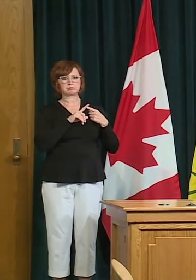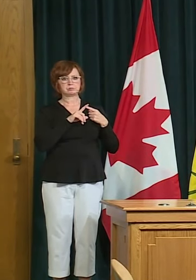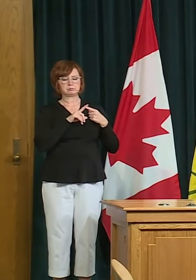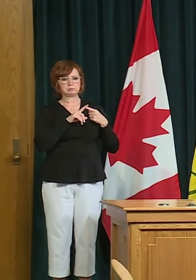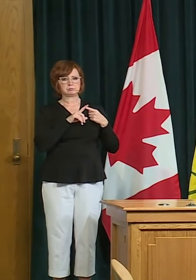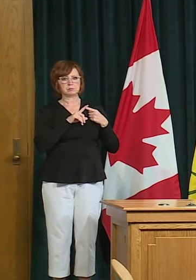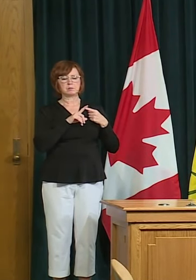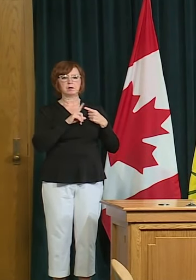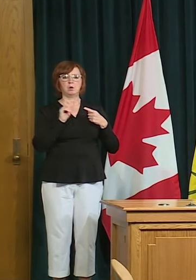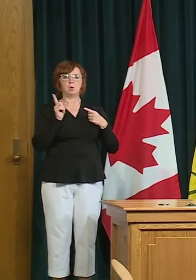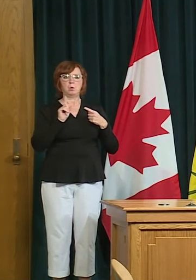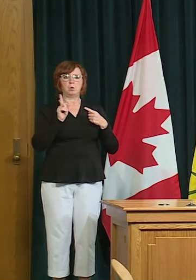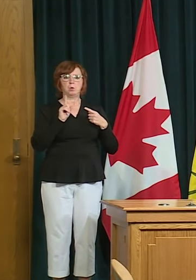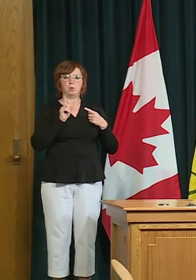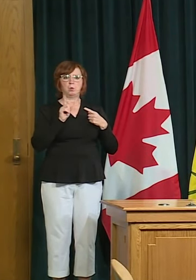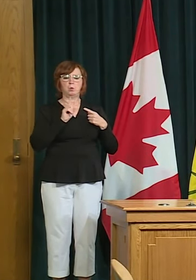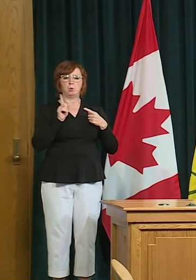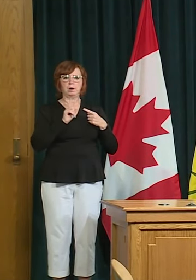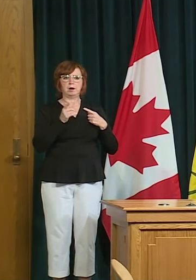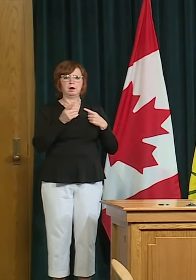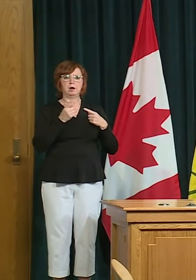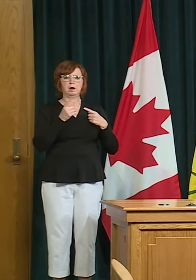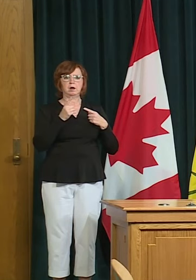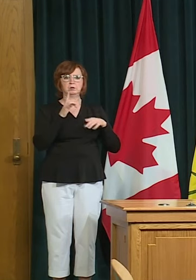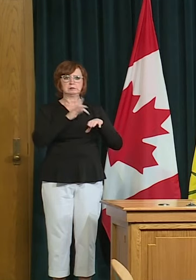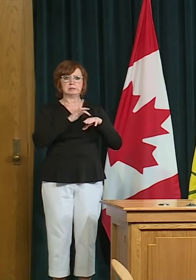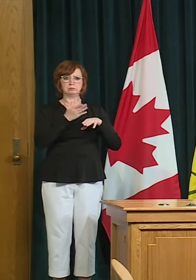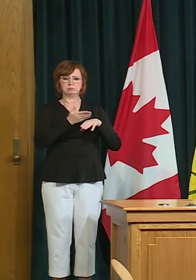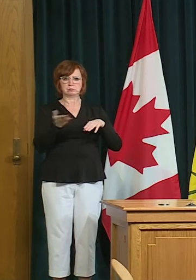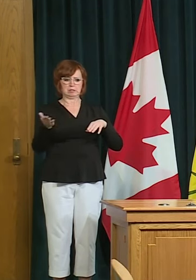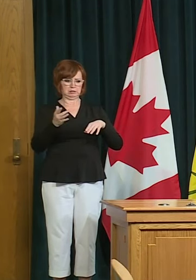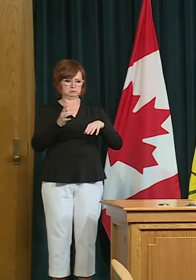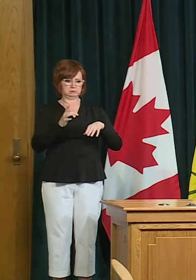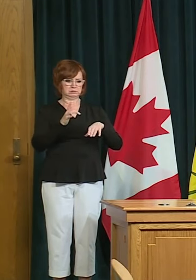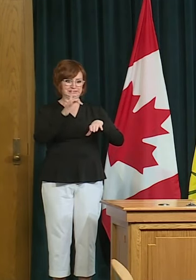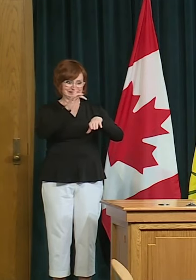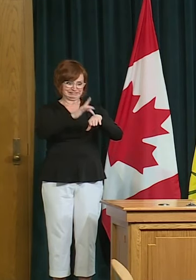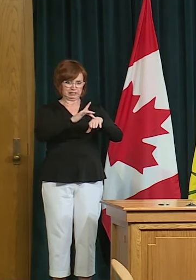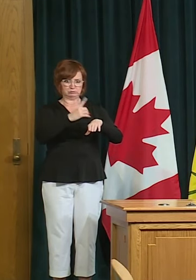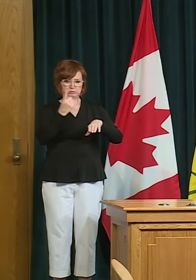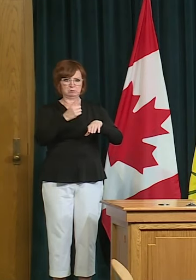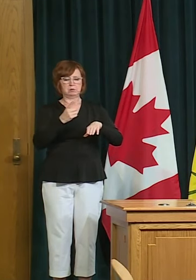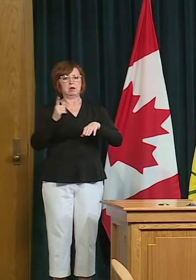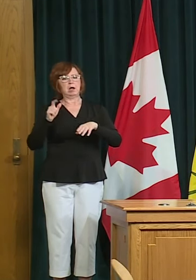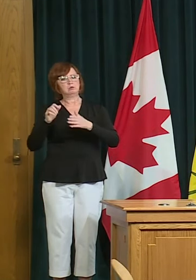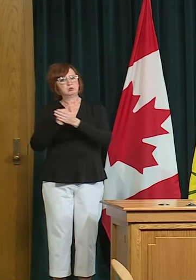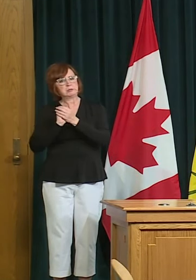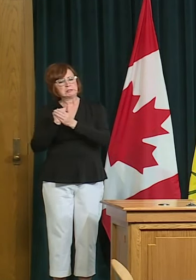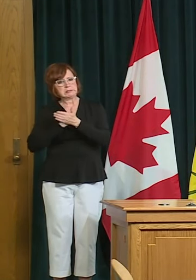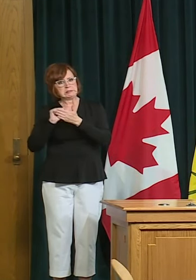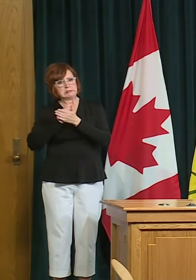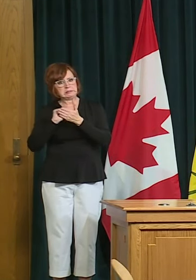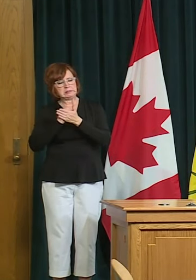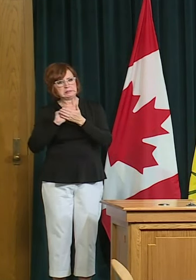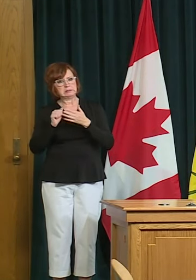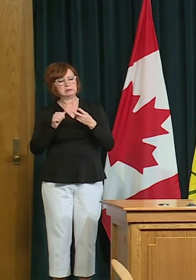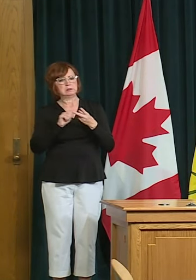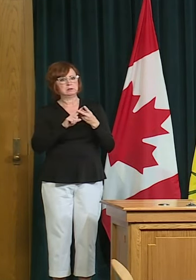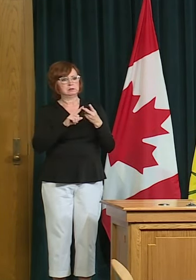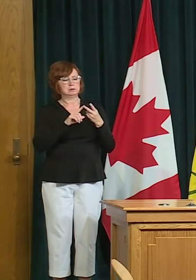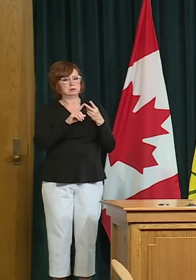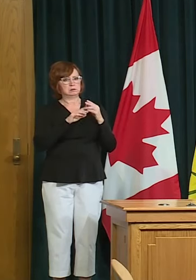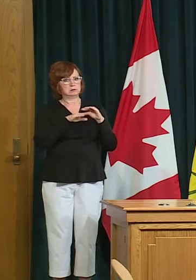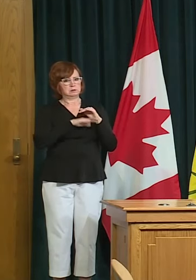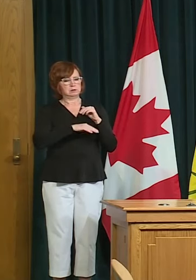services and as long as people can stay within groups that if there was transmission event you only have to reach out to 15 people who are within